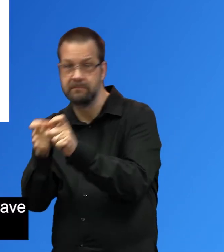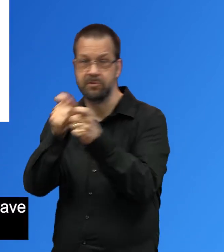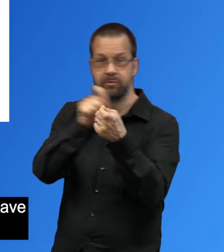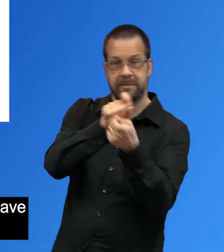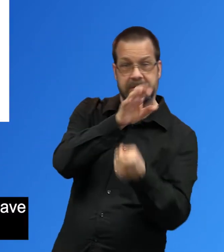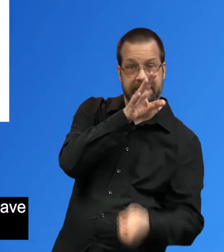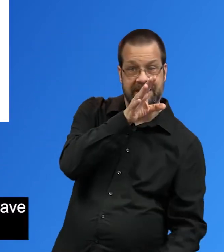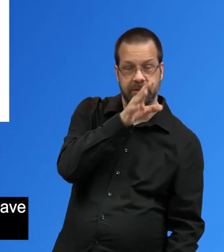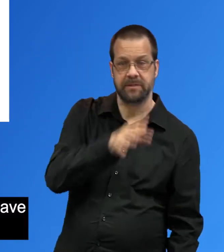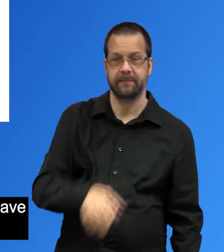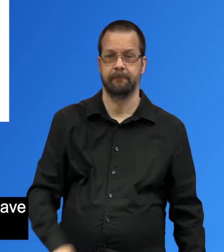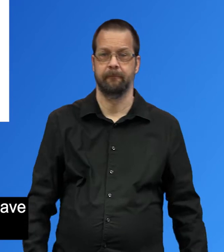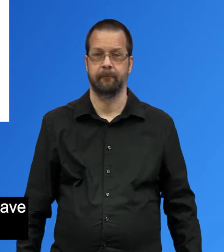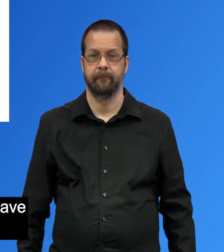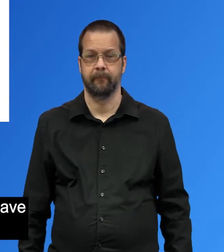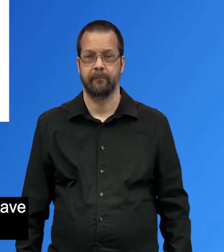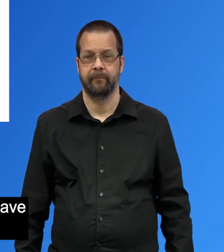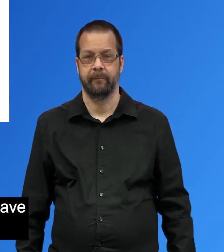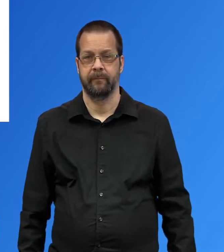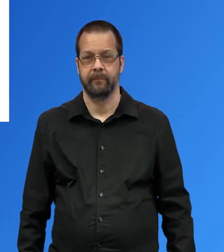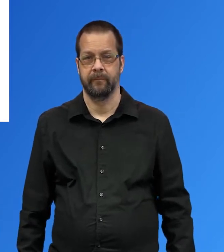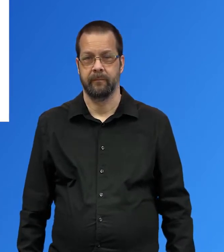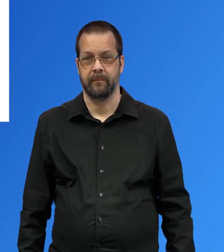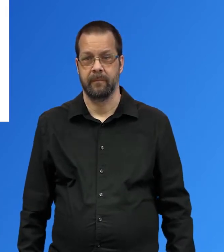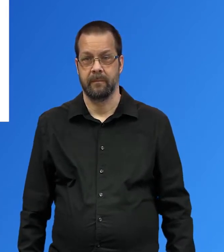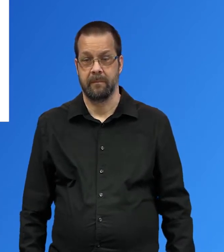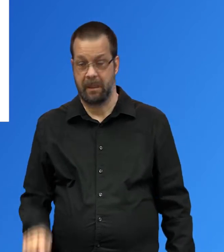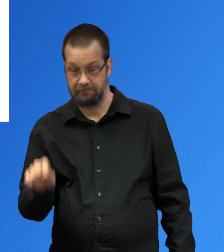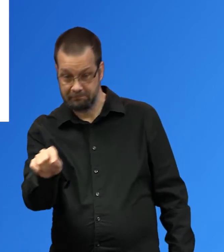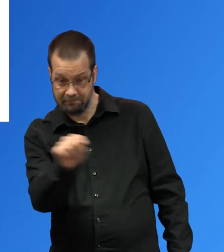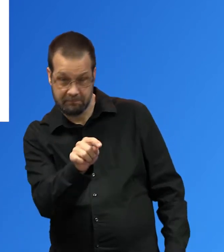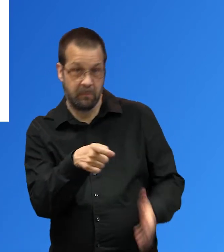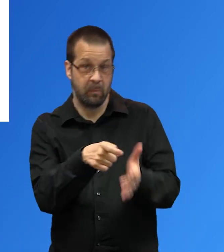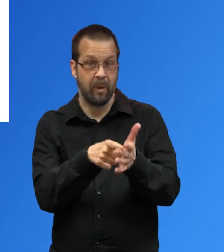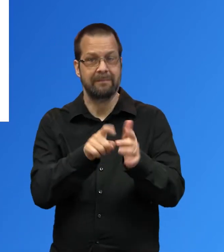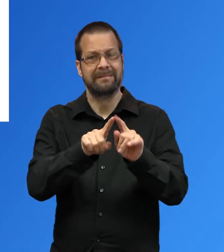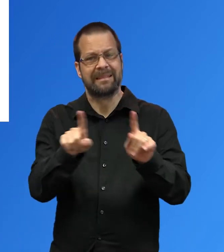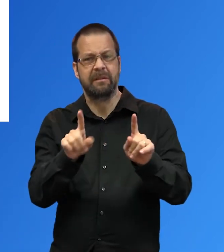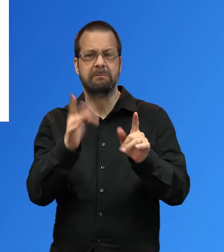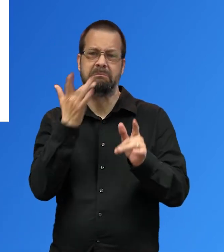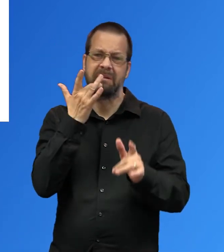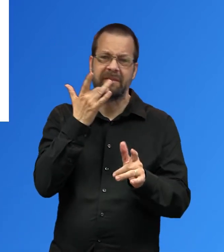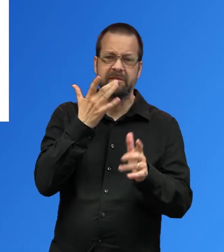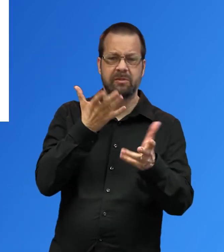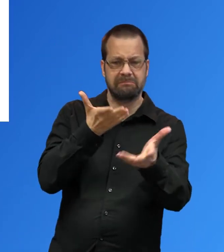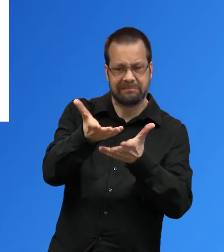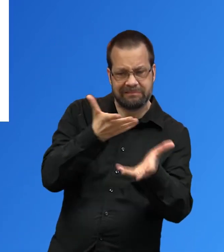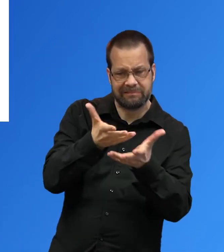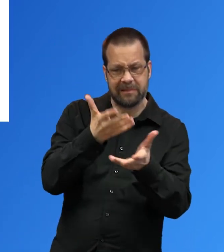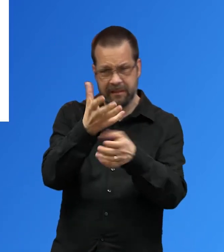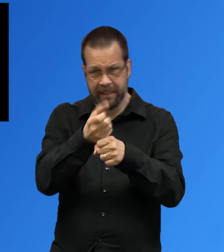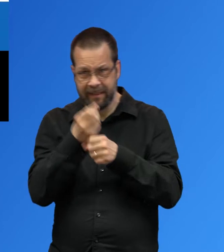Some of your audience may have a variety of preferences for accessing information and participating in online meetings.